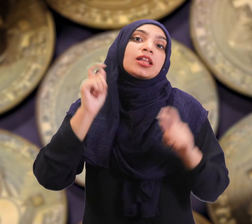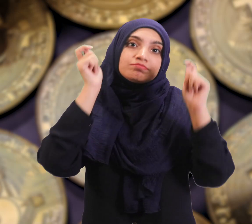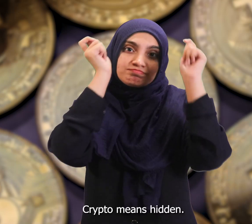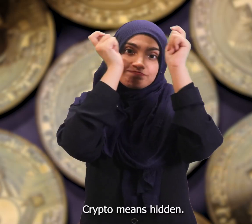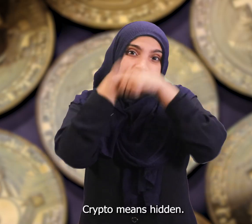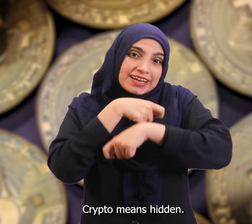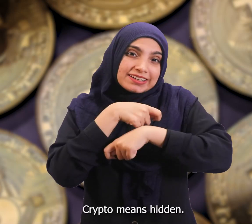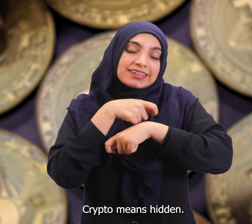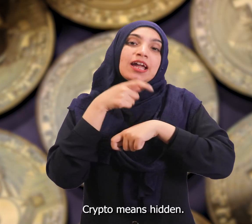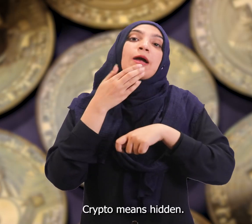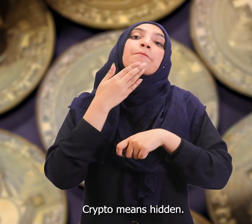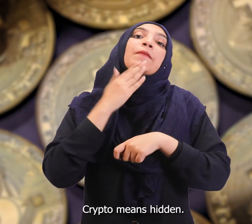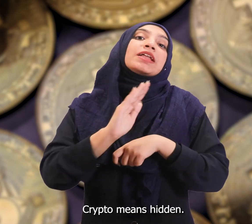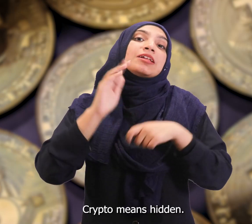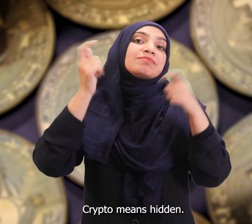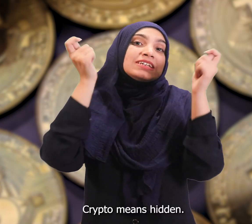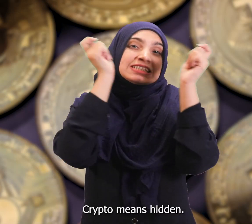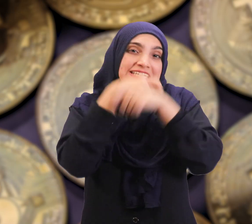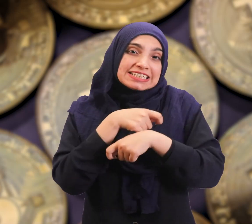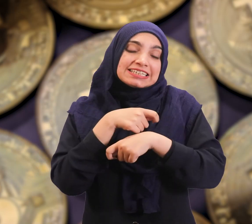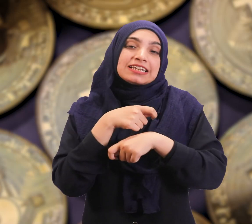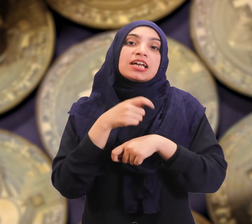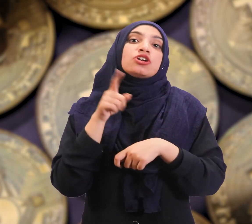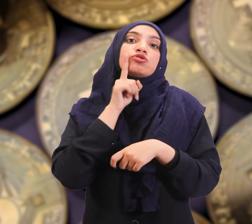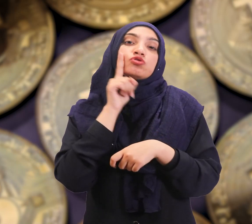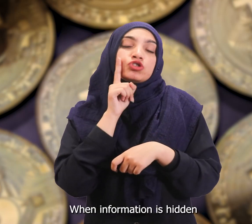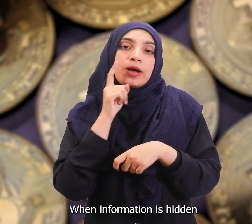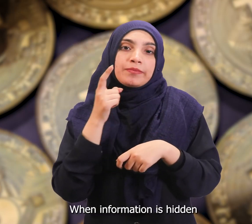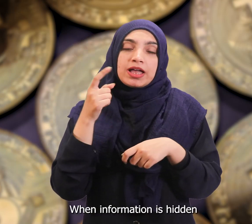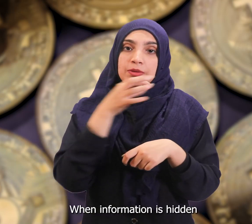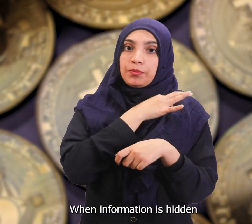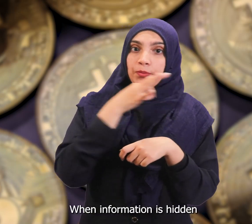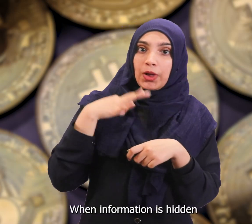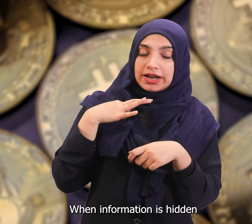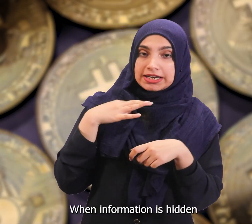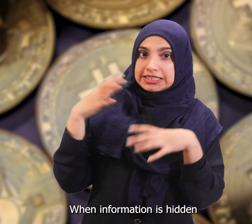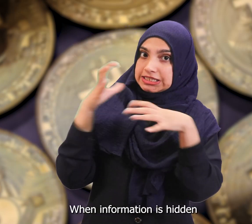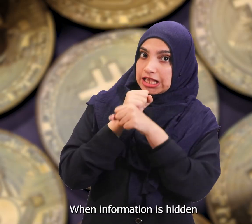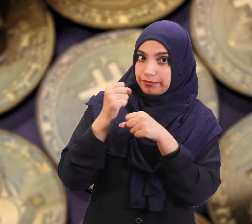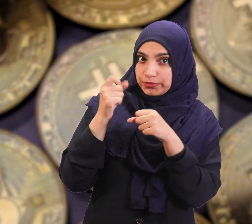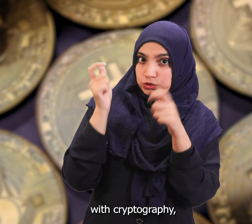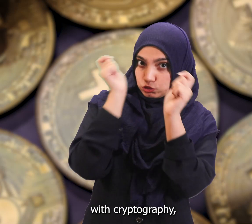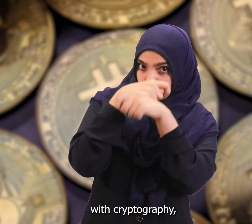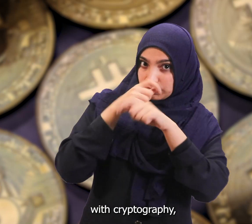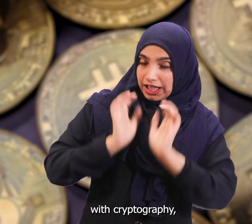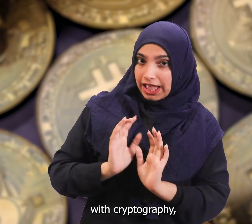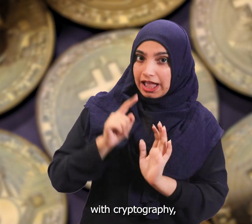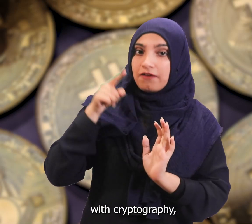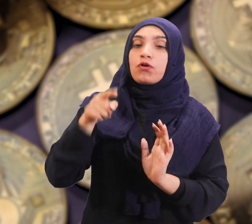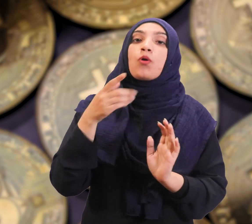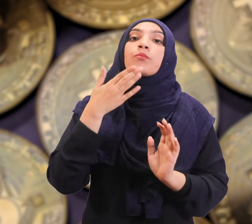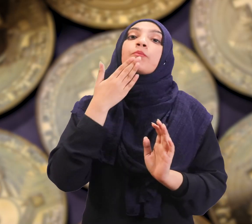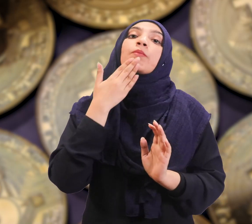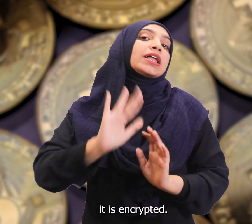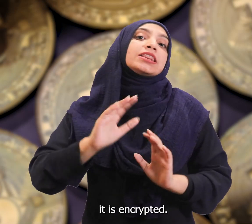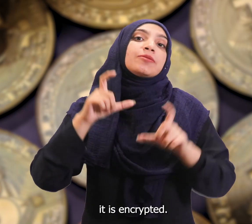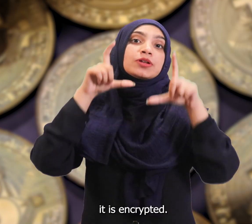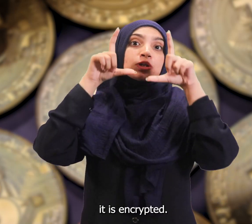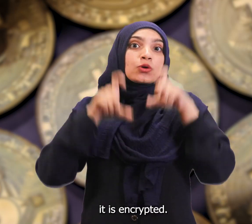Crypto means hidden. When information is hidden with cryptography, it is encrypted.